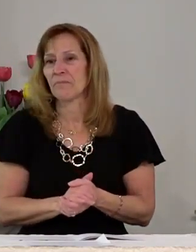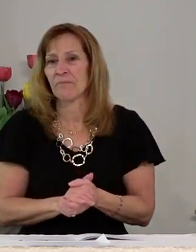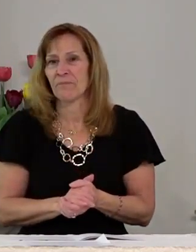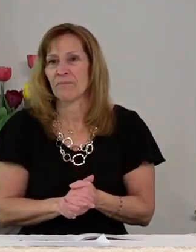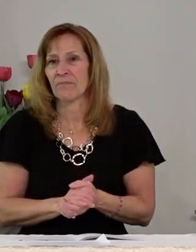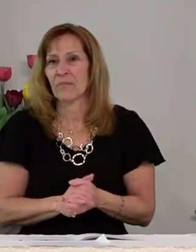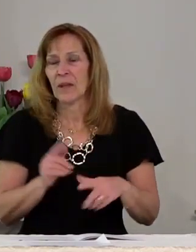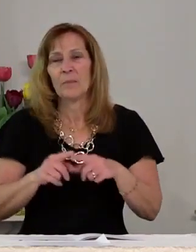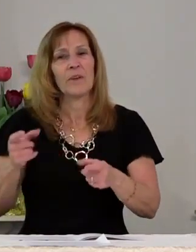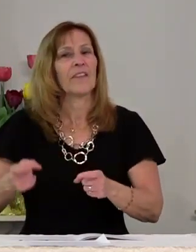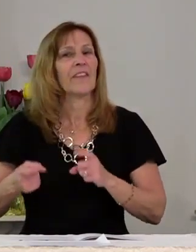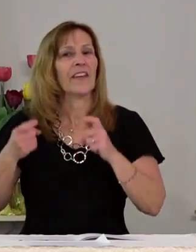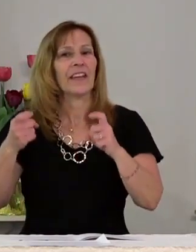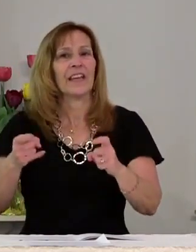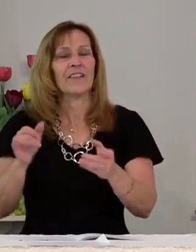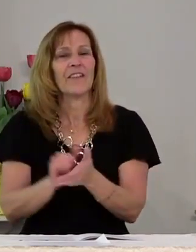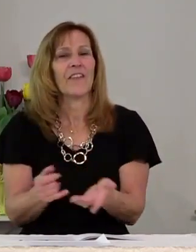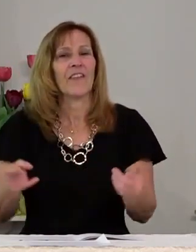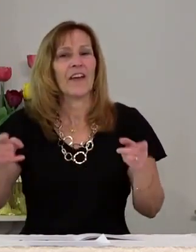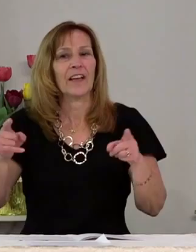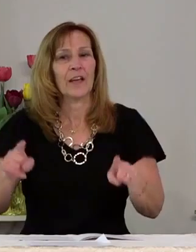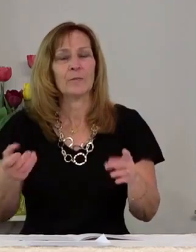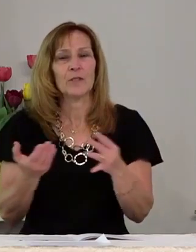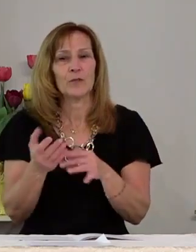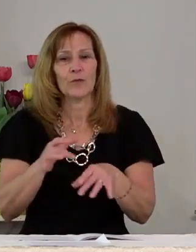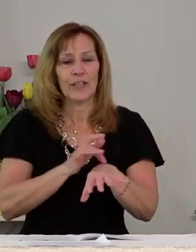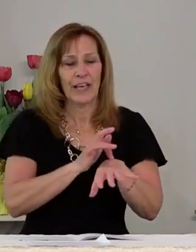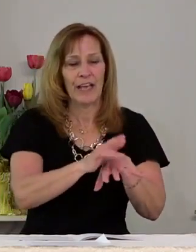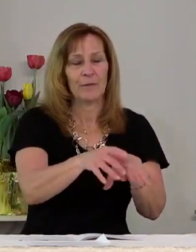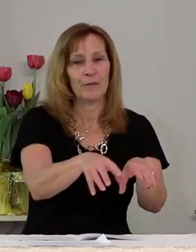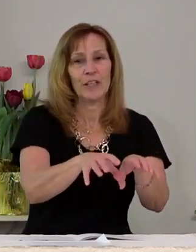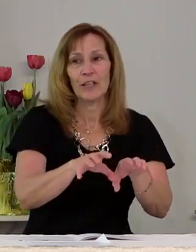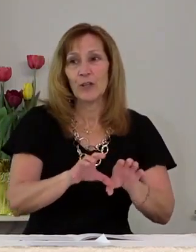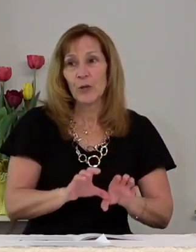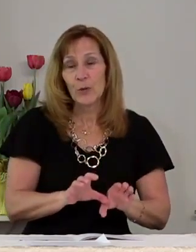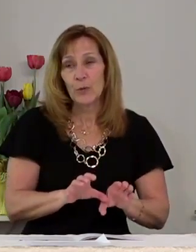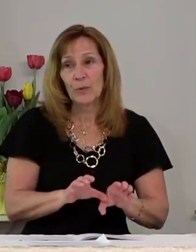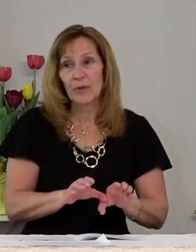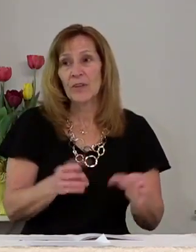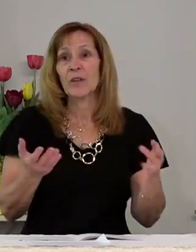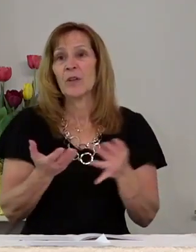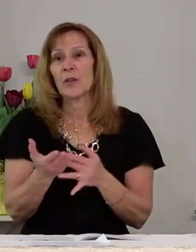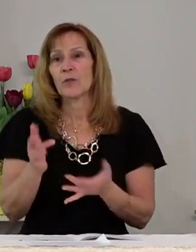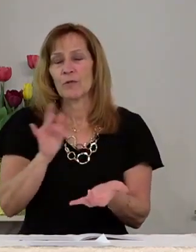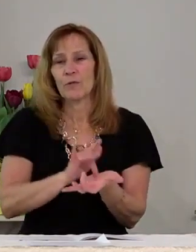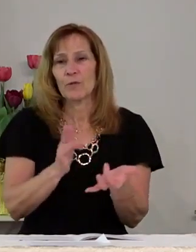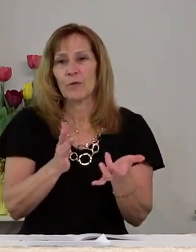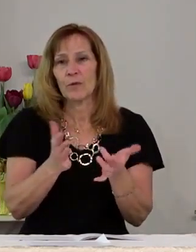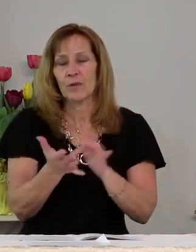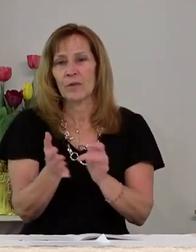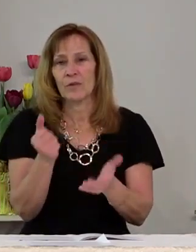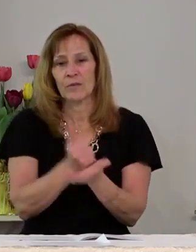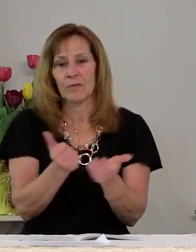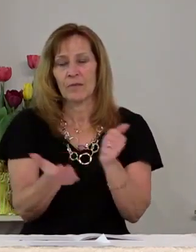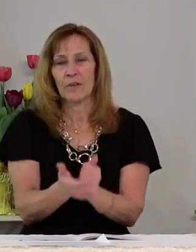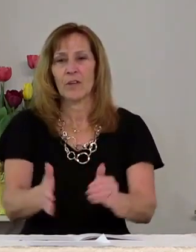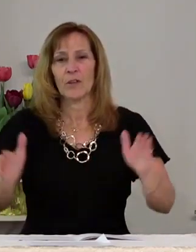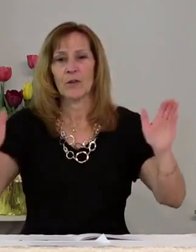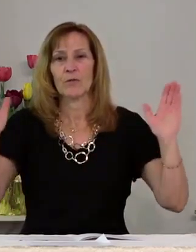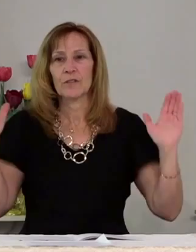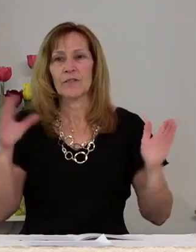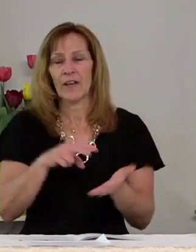but the gift that comes through the empty tomb through the crucified and risen one